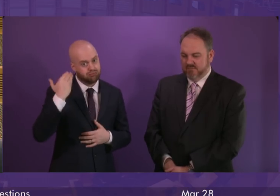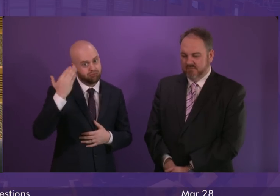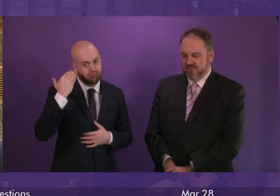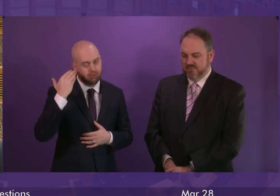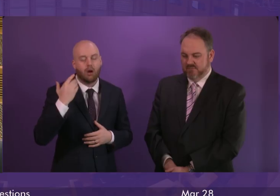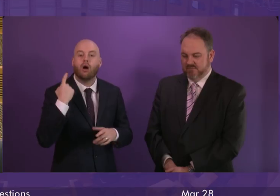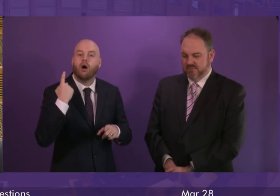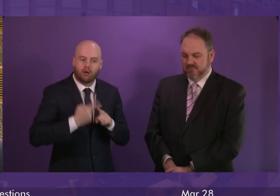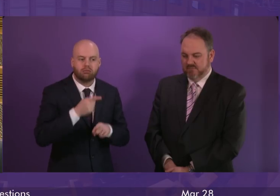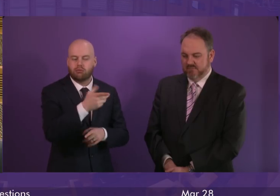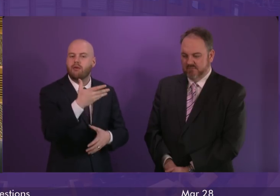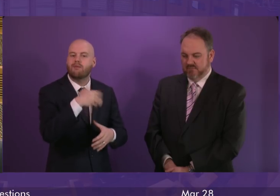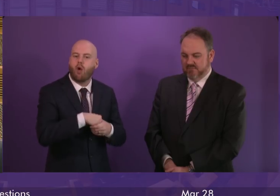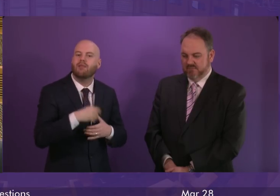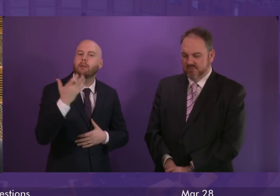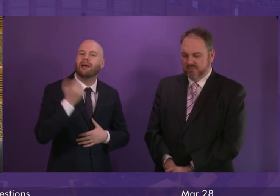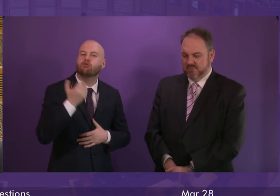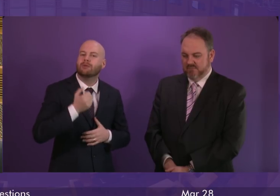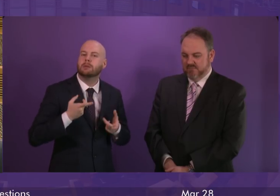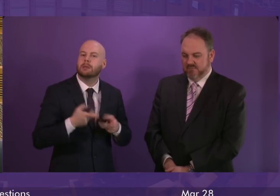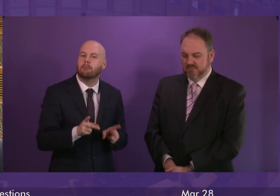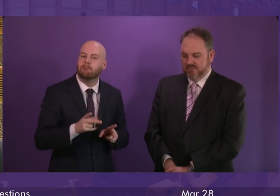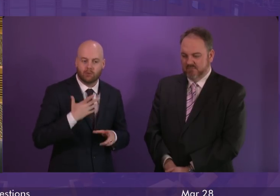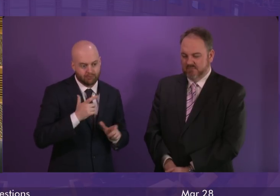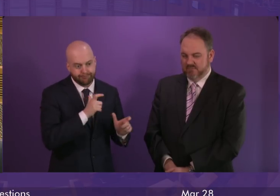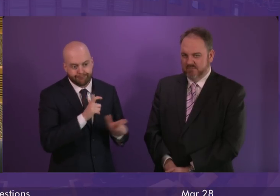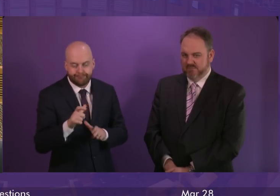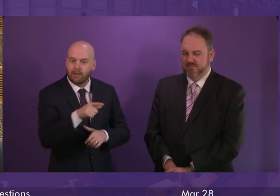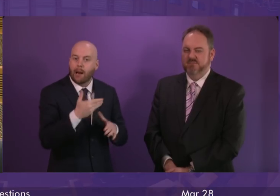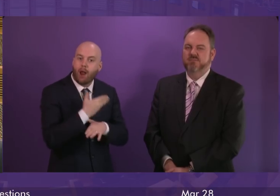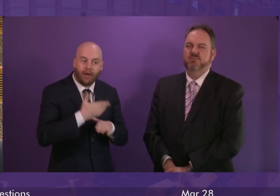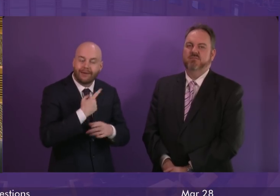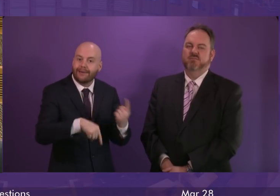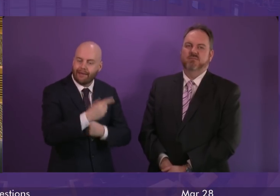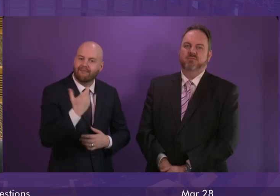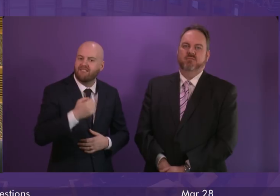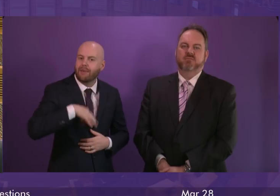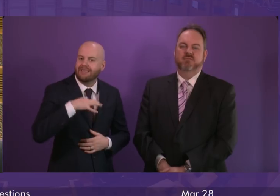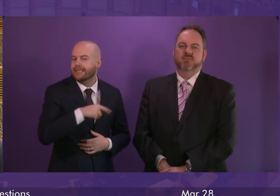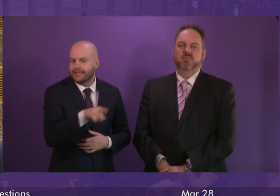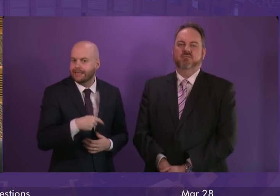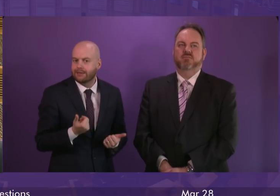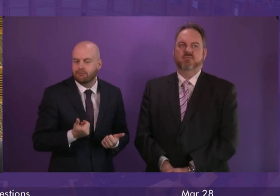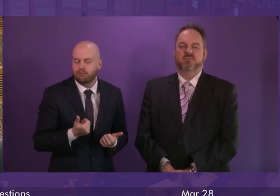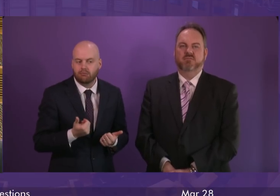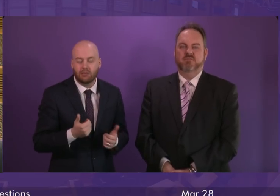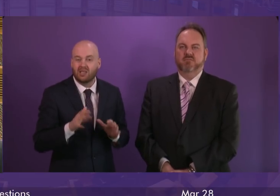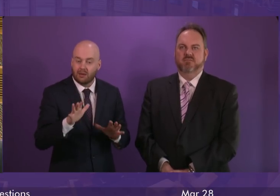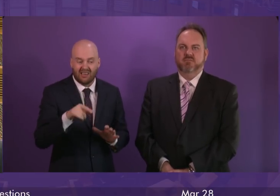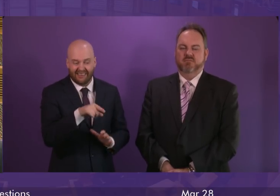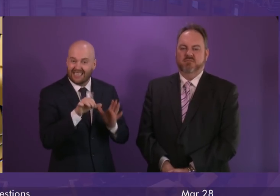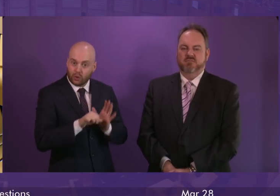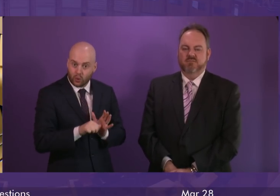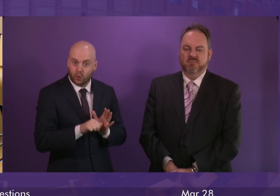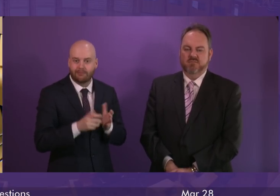the pension scheme in order to maintain this benefit for employees. This issue is now, I understand, going